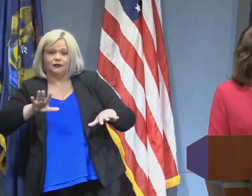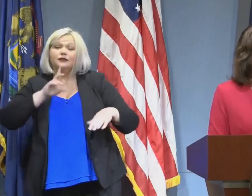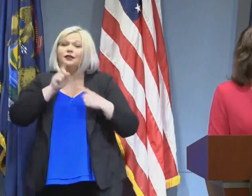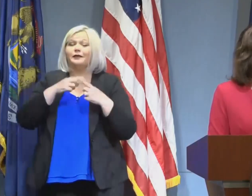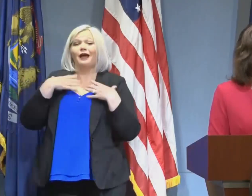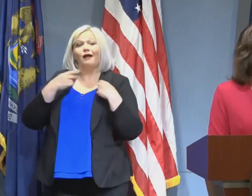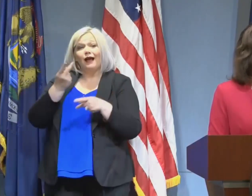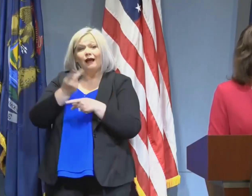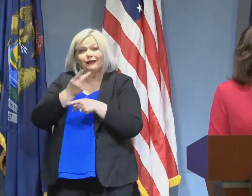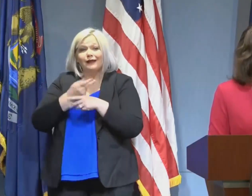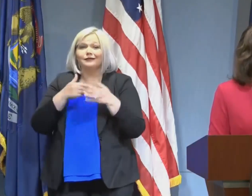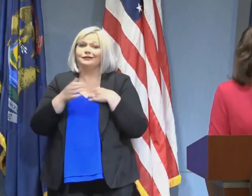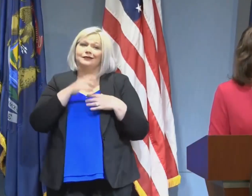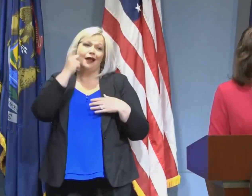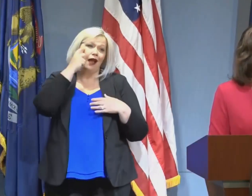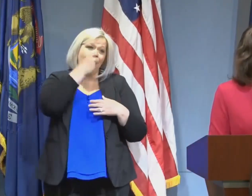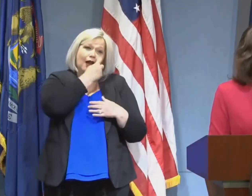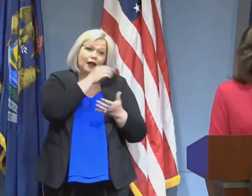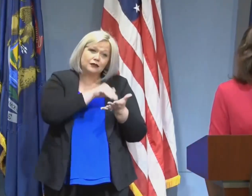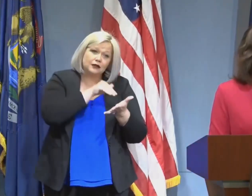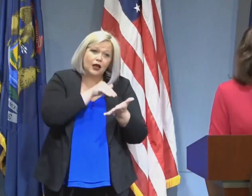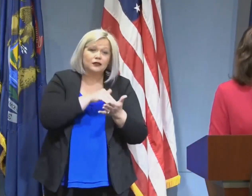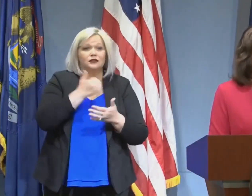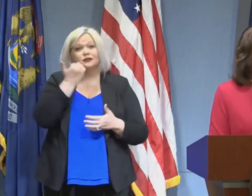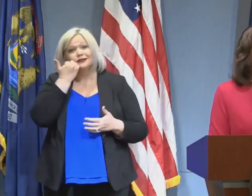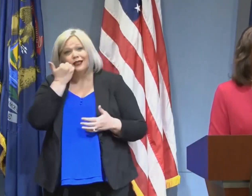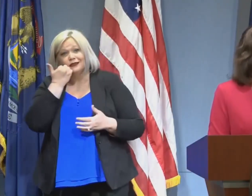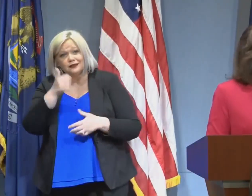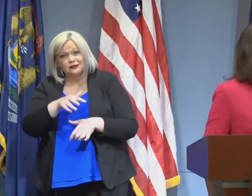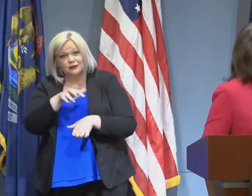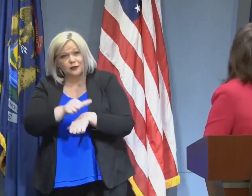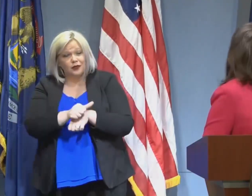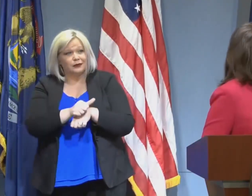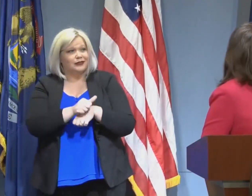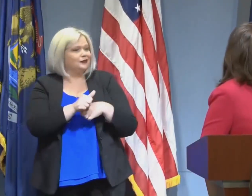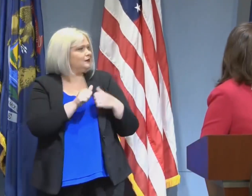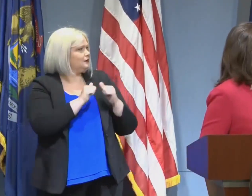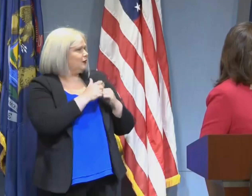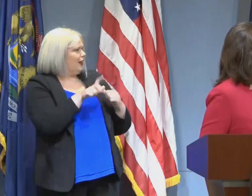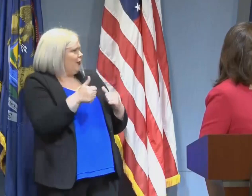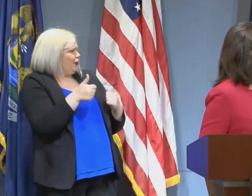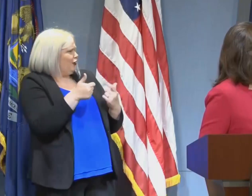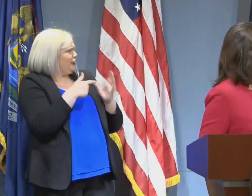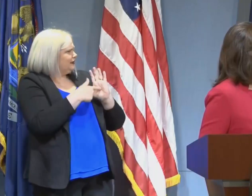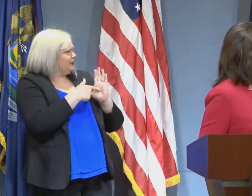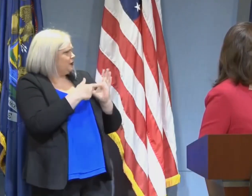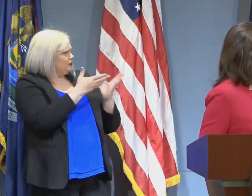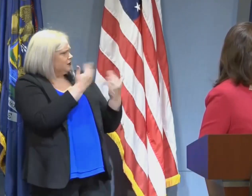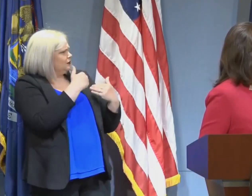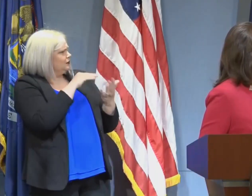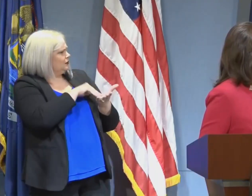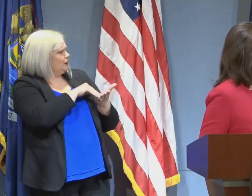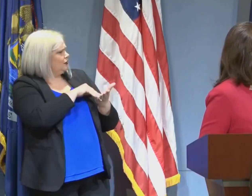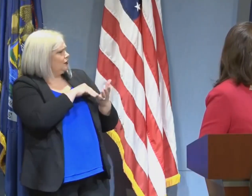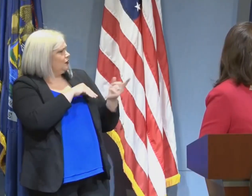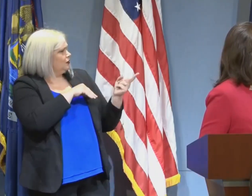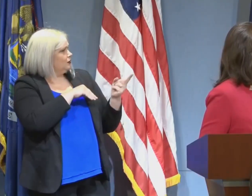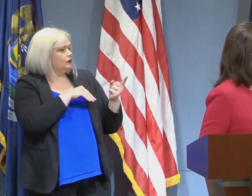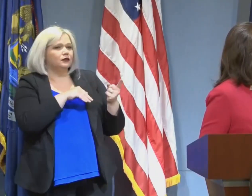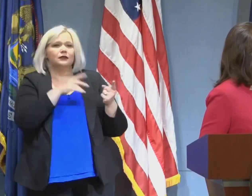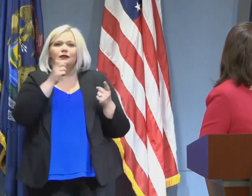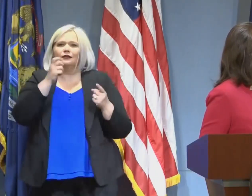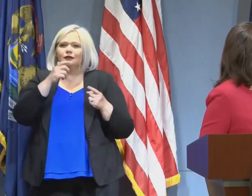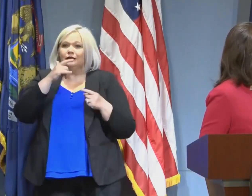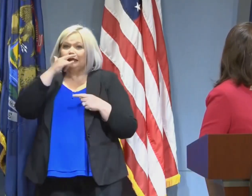whether it's optometry appointments or it is dentistry appointments or how about, what are a couple other examples, Dr. McComola? Kids that are